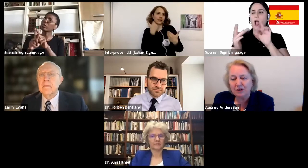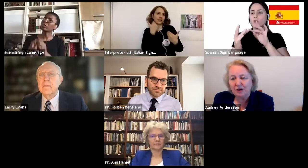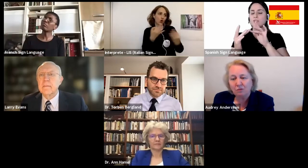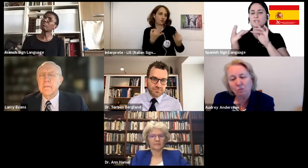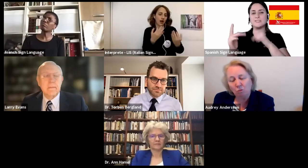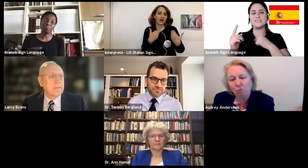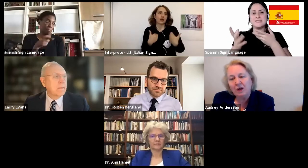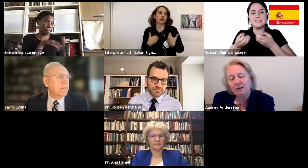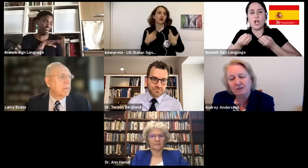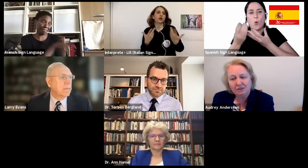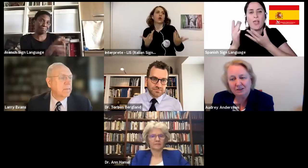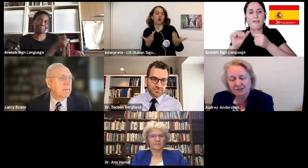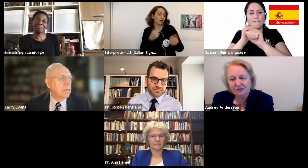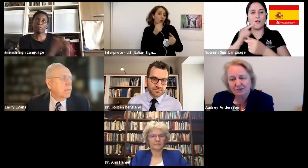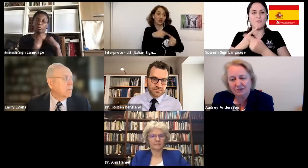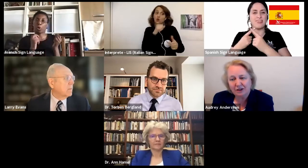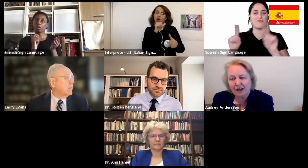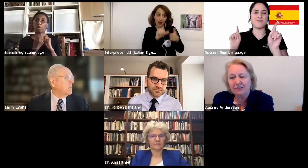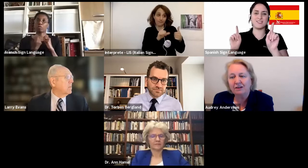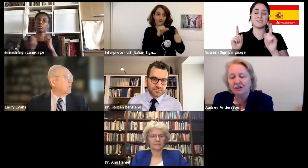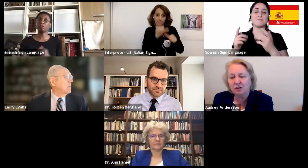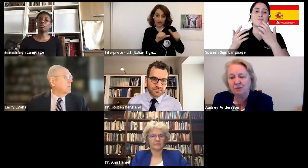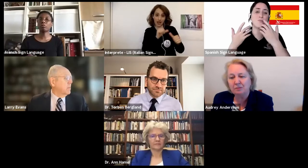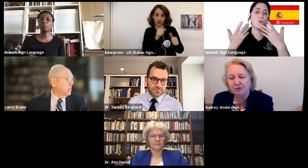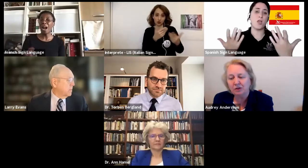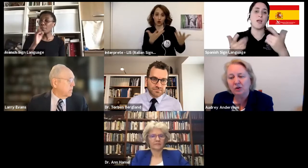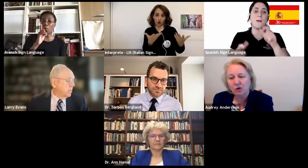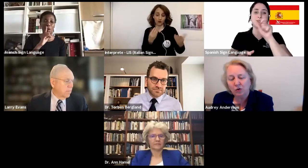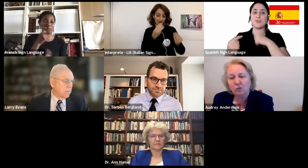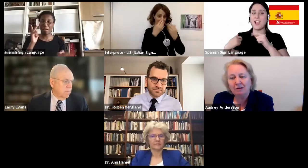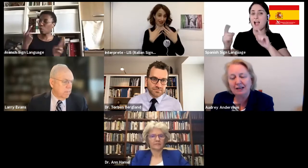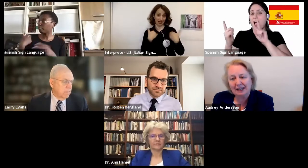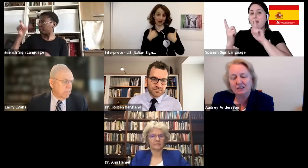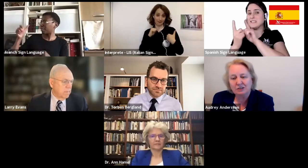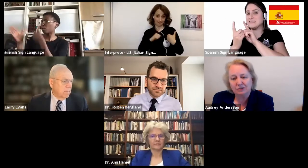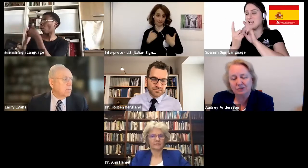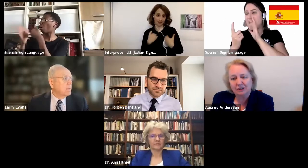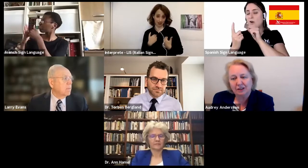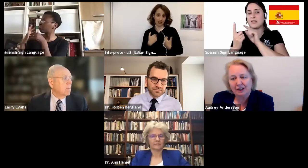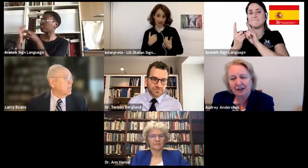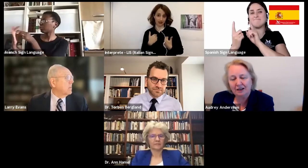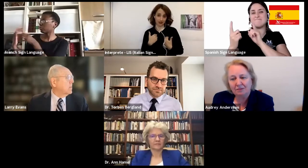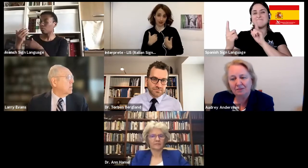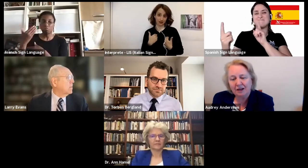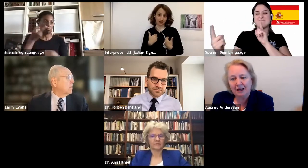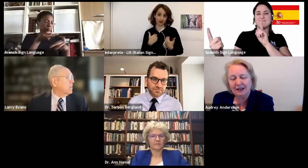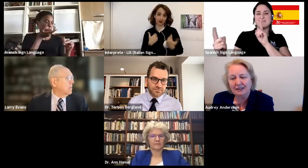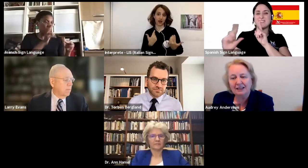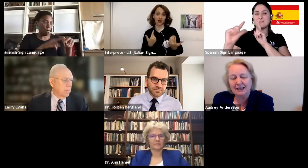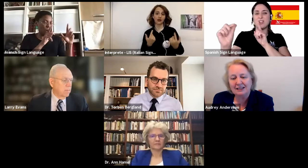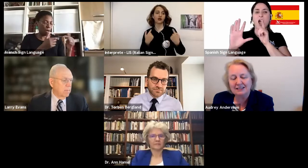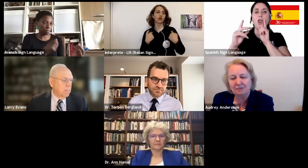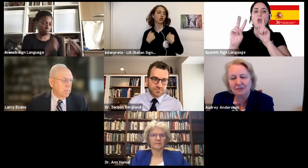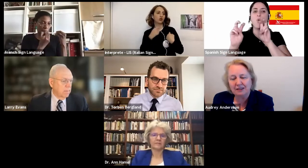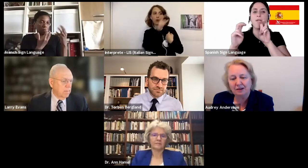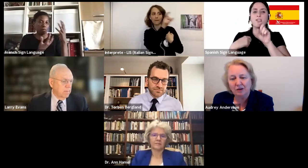before, we are no longer close to, and there are new people who we relate to. Um, and I